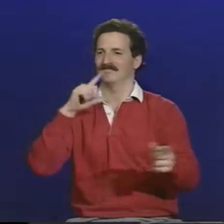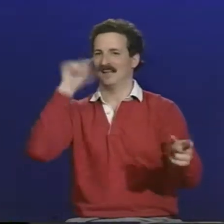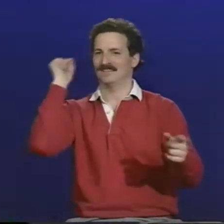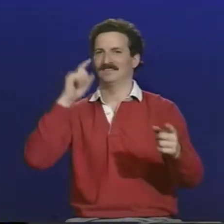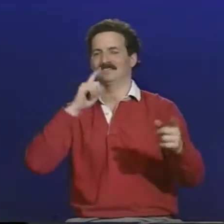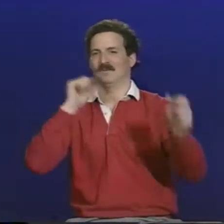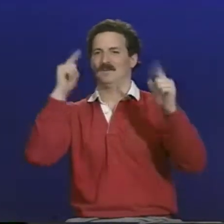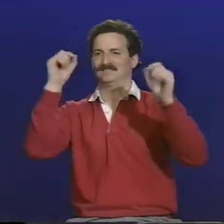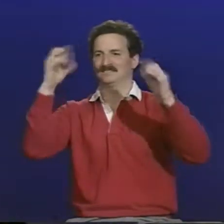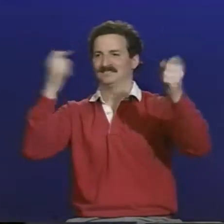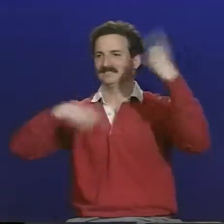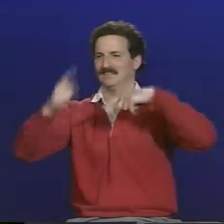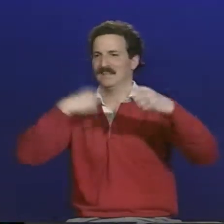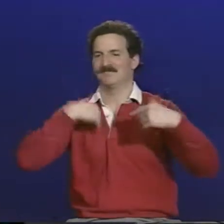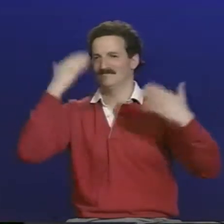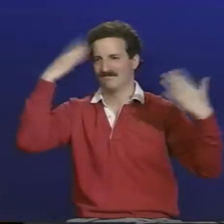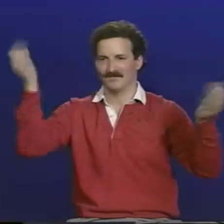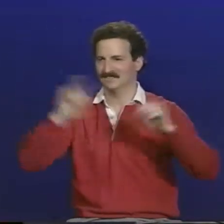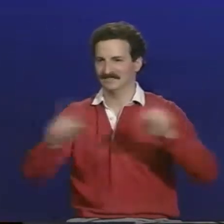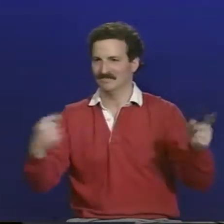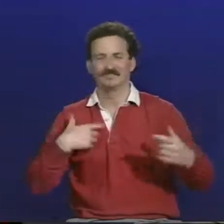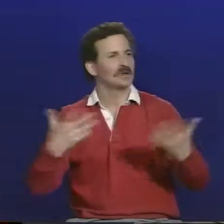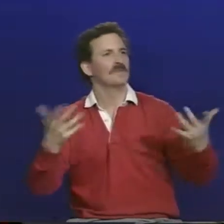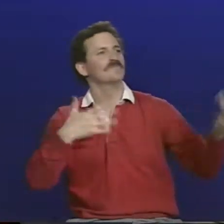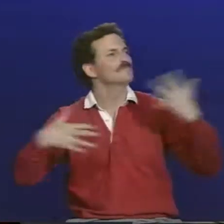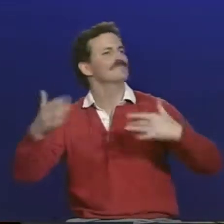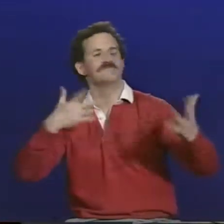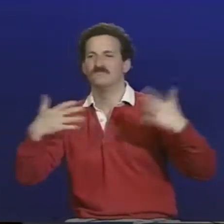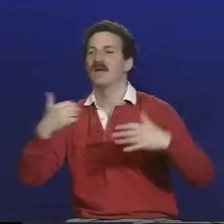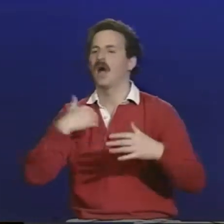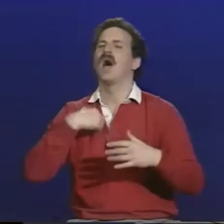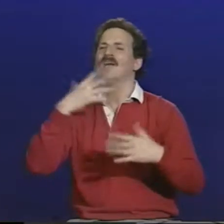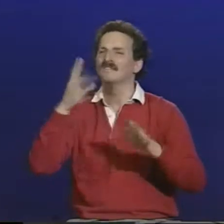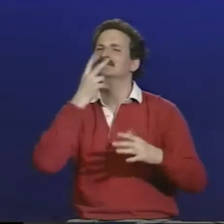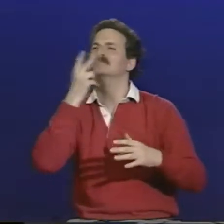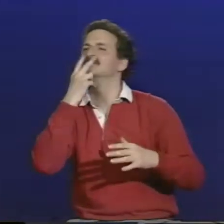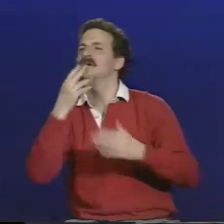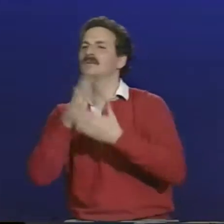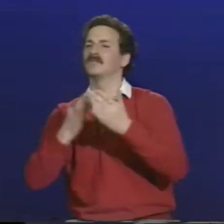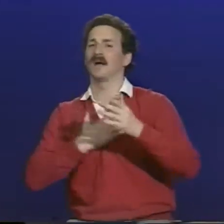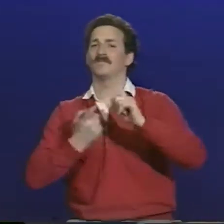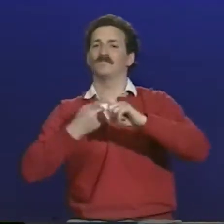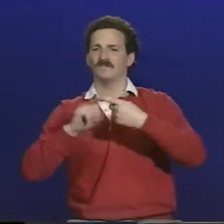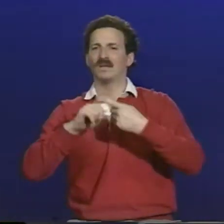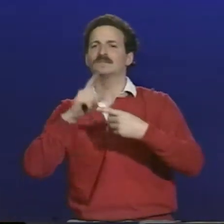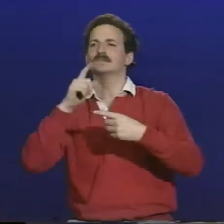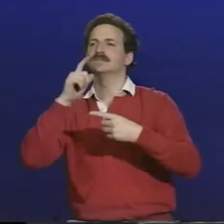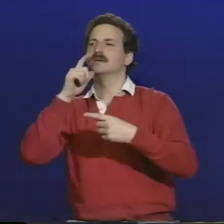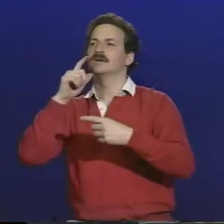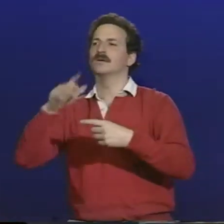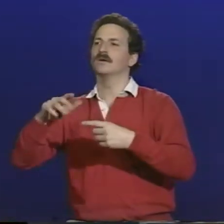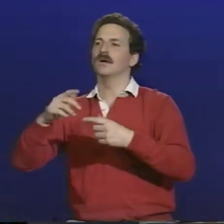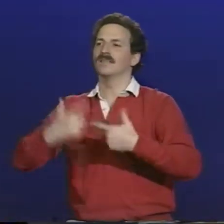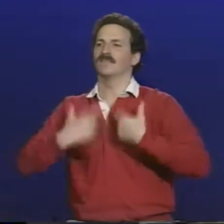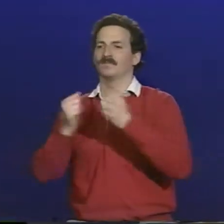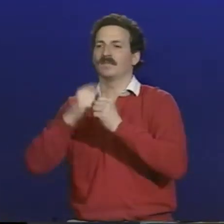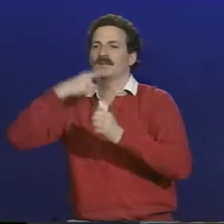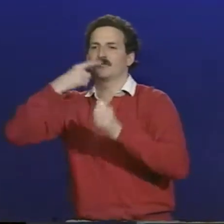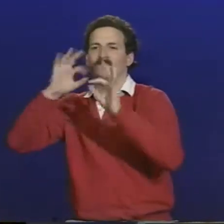and I saw everyone signing, the professors and whatnot, there was nothing particularly surprising to me about that. Now, I did have a few